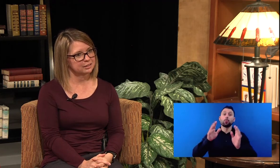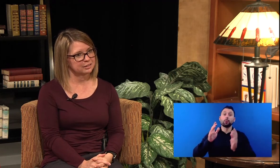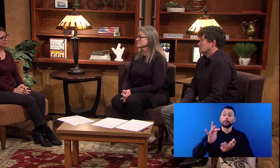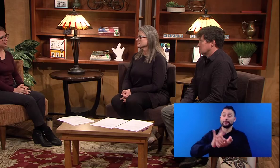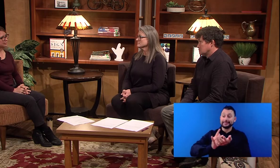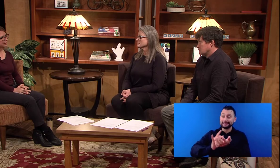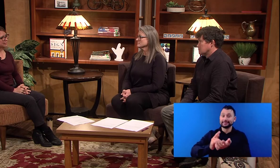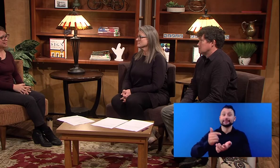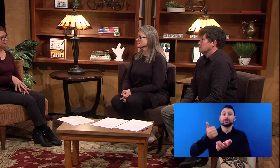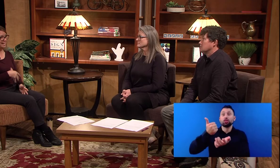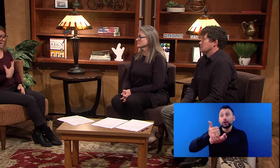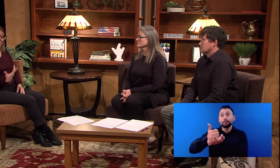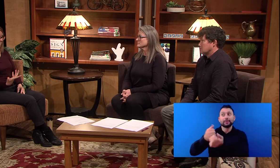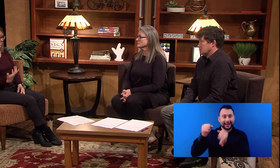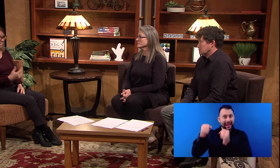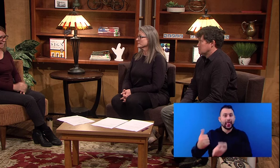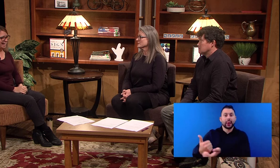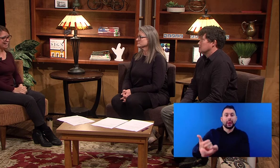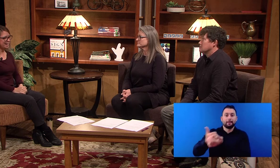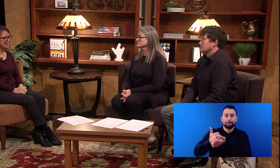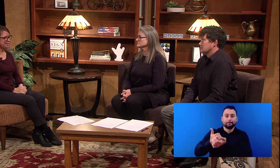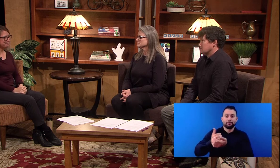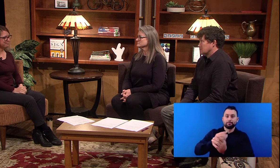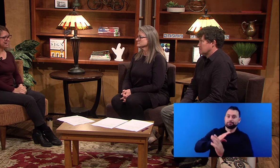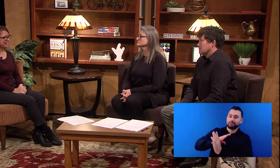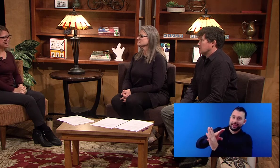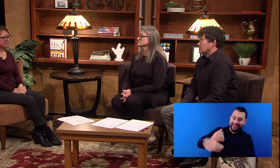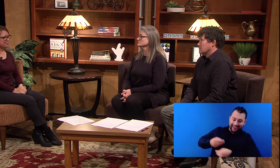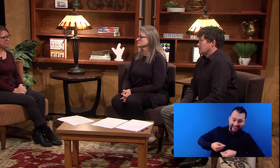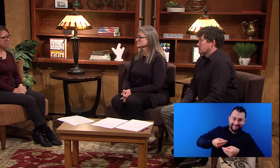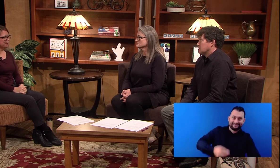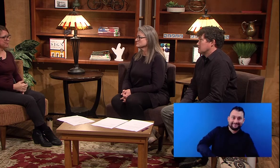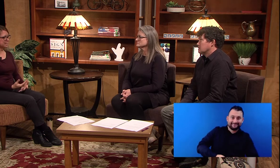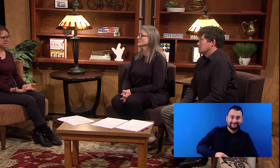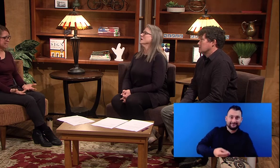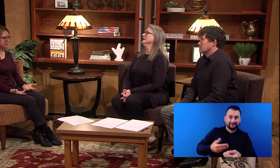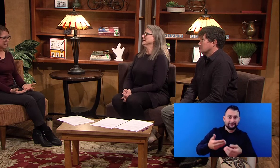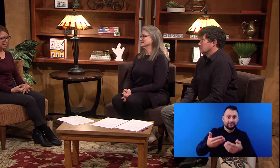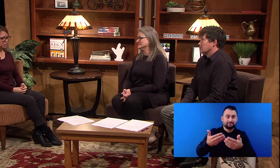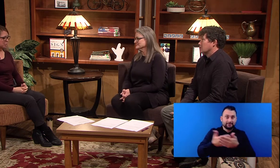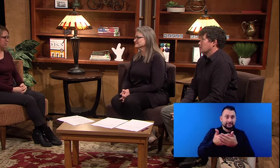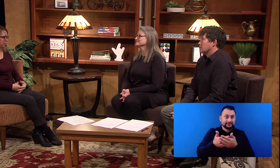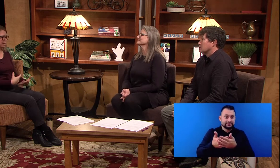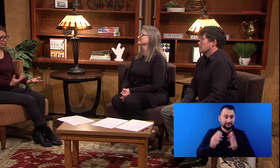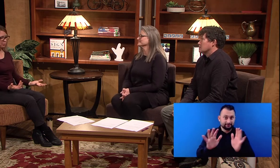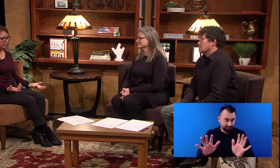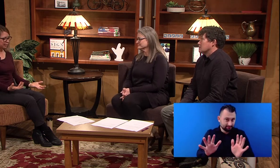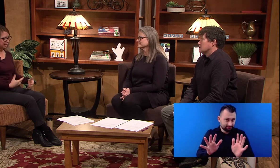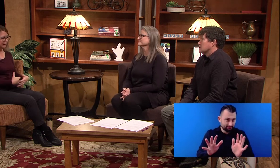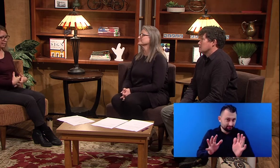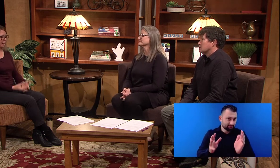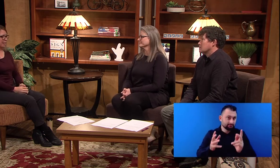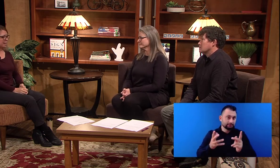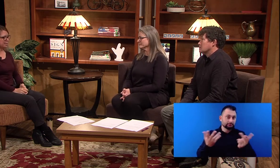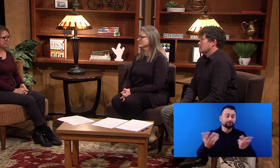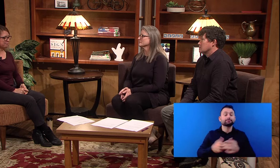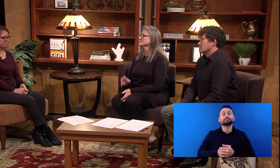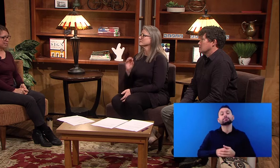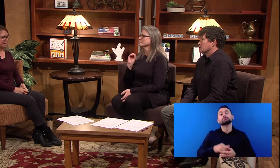Yeah. And if I can add to that, so when a person takes medication, whether or not they're pregnant, um,